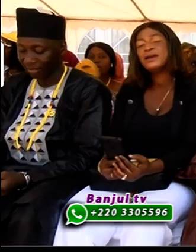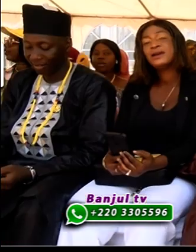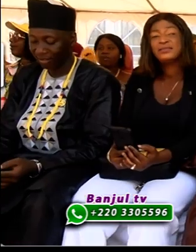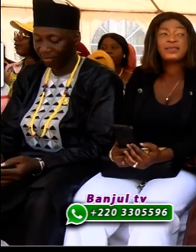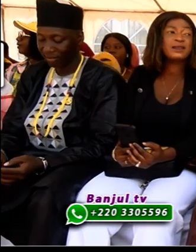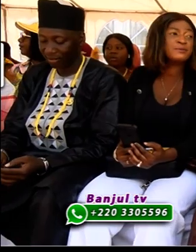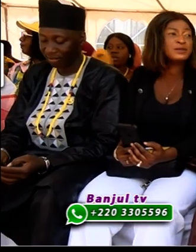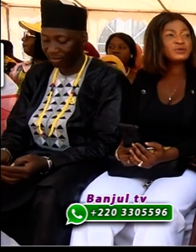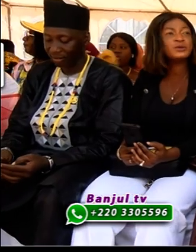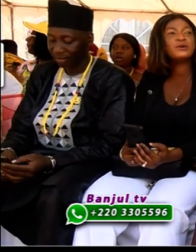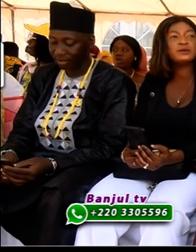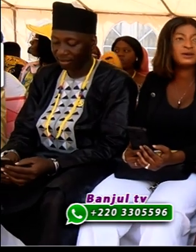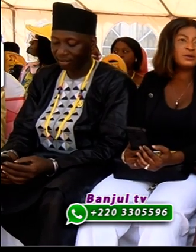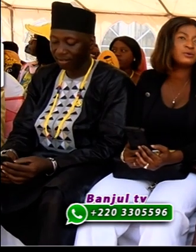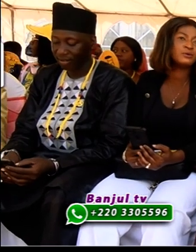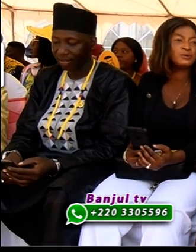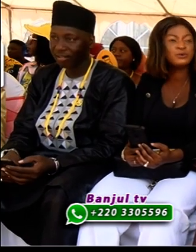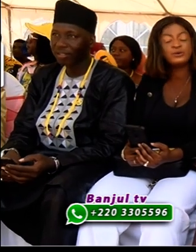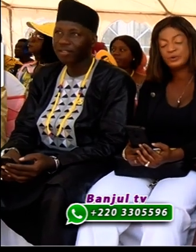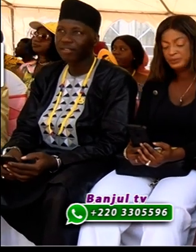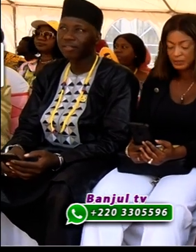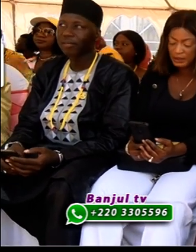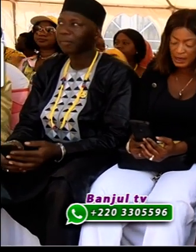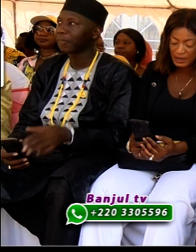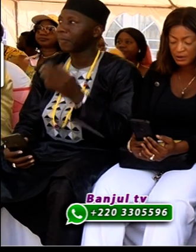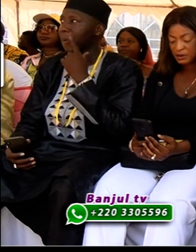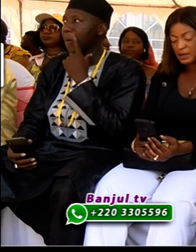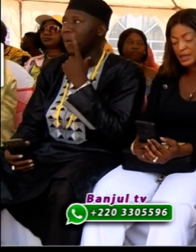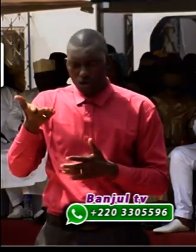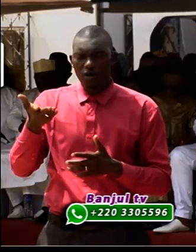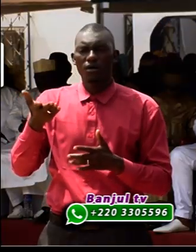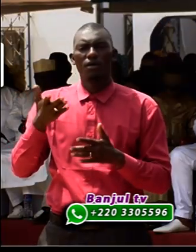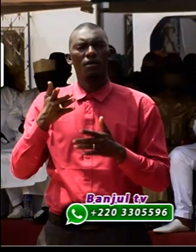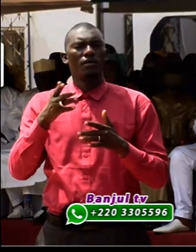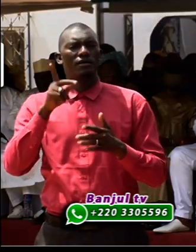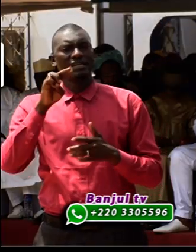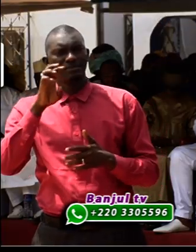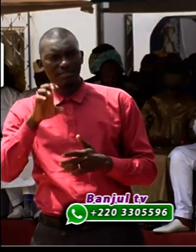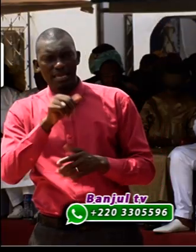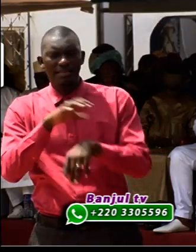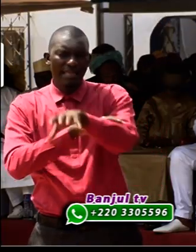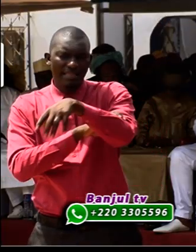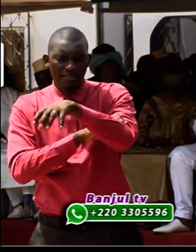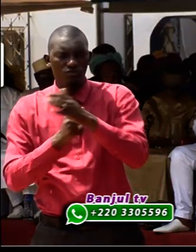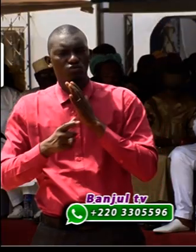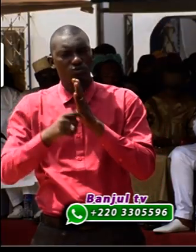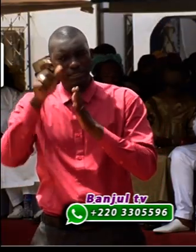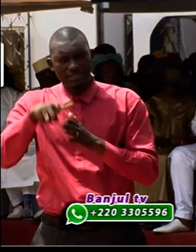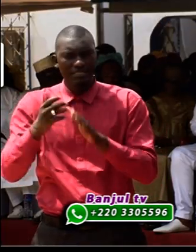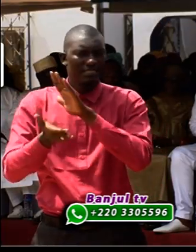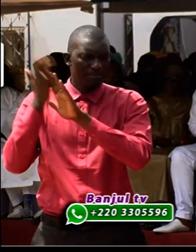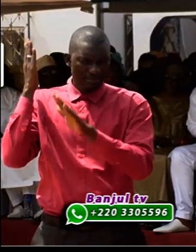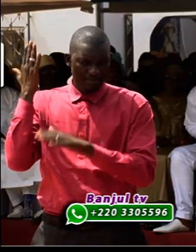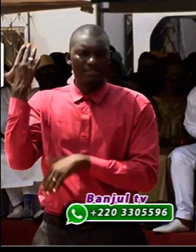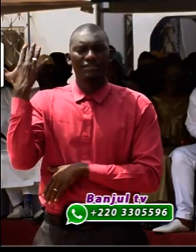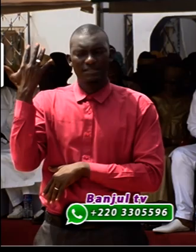had witnessed a cohort of young municipal and area council leaders in the past five